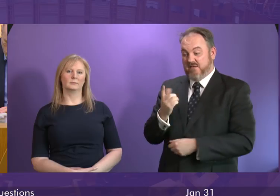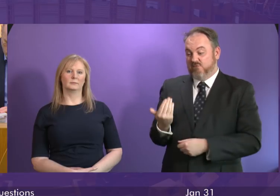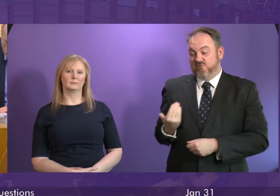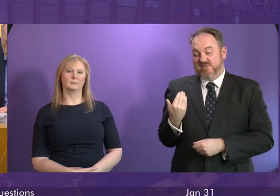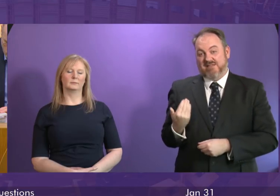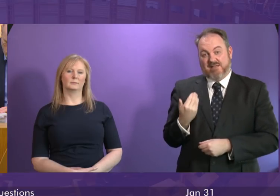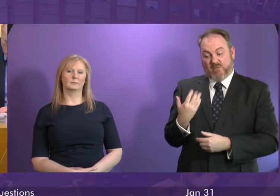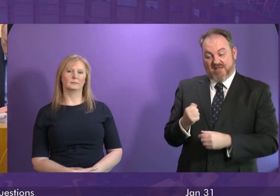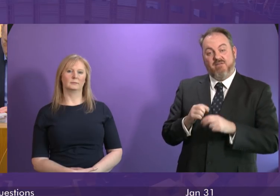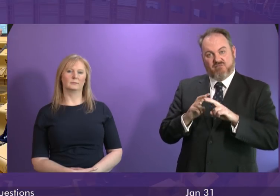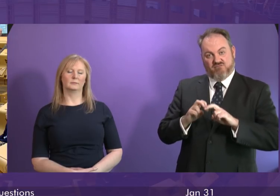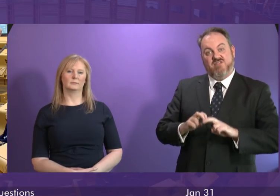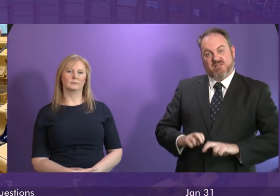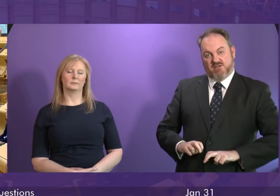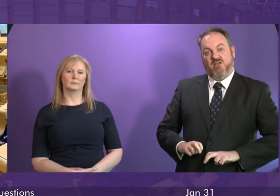published research showing